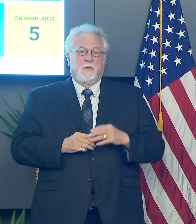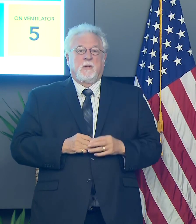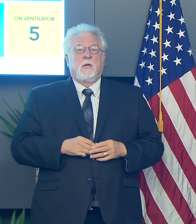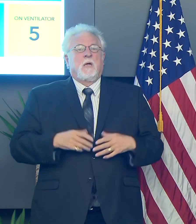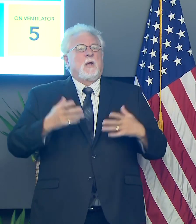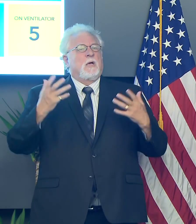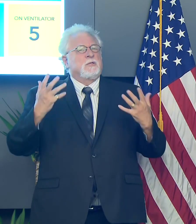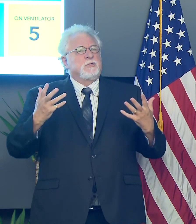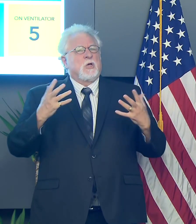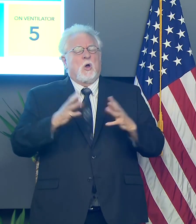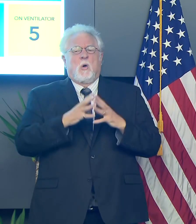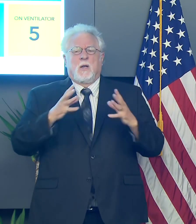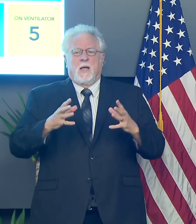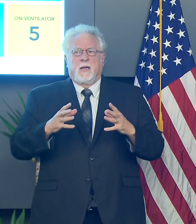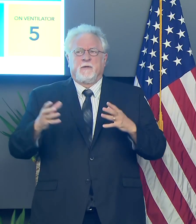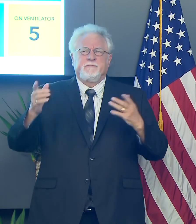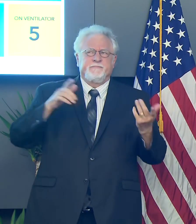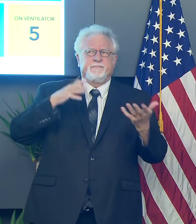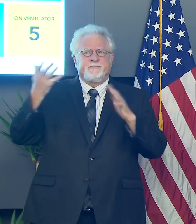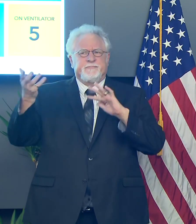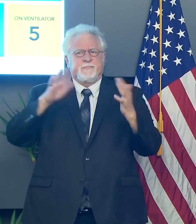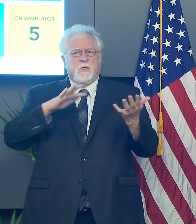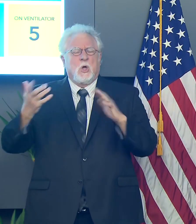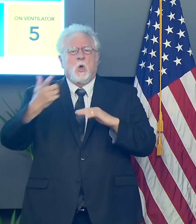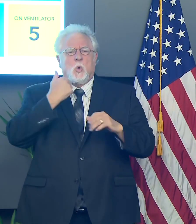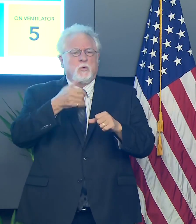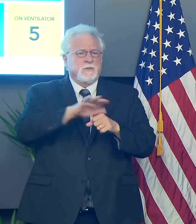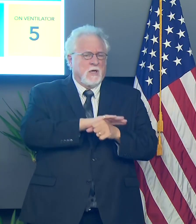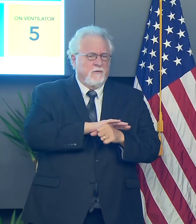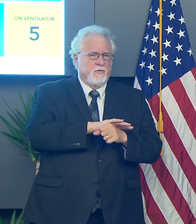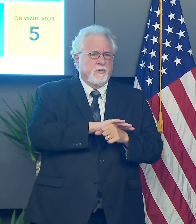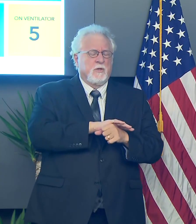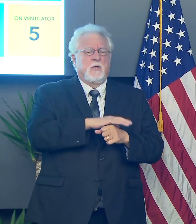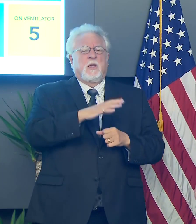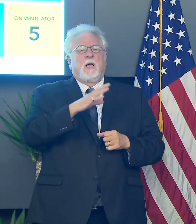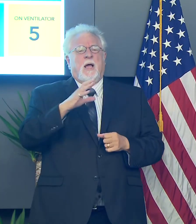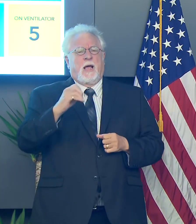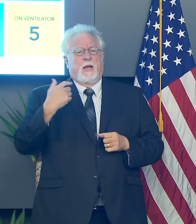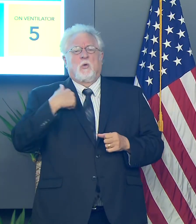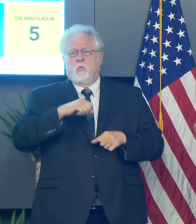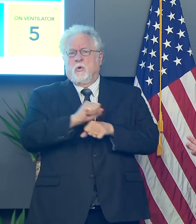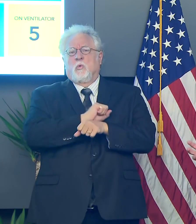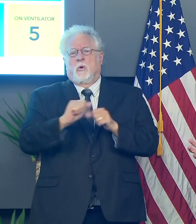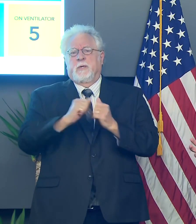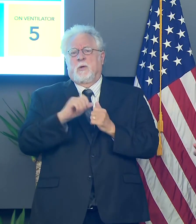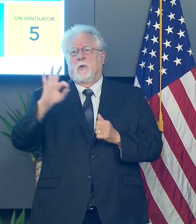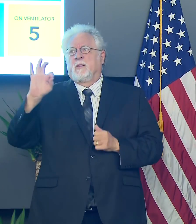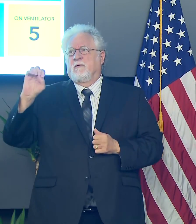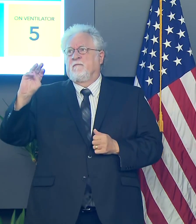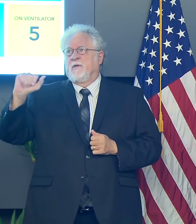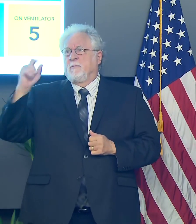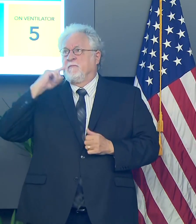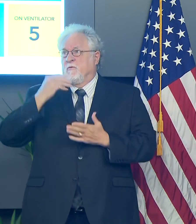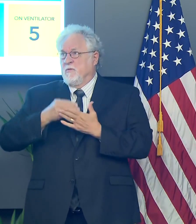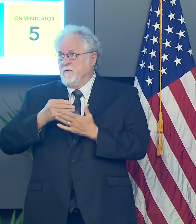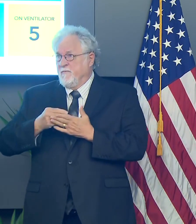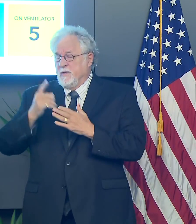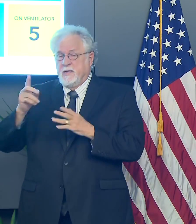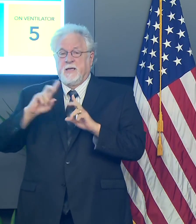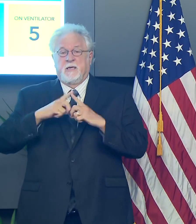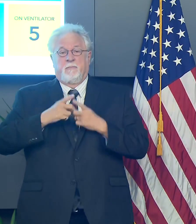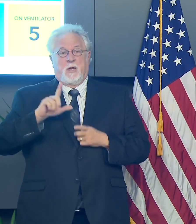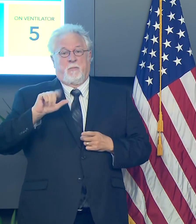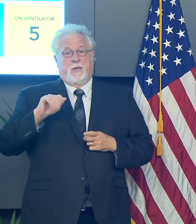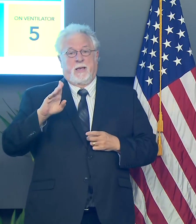So there's been a lot of back and forth about who will be covered, um, and we are working with FEMA for the funding and the Department